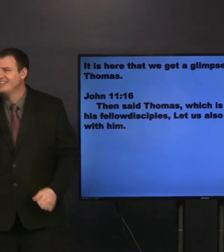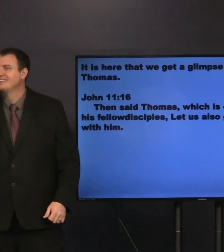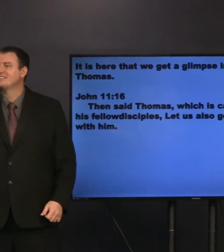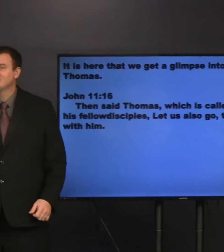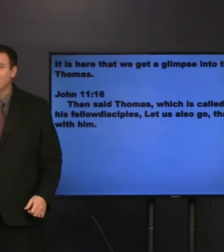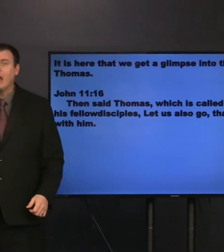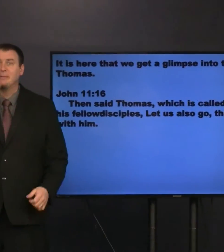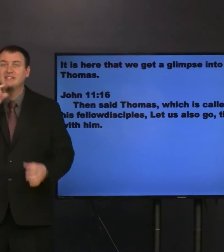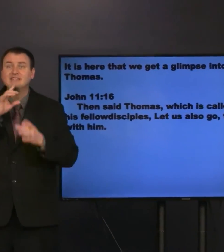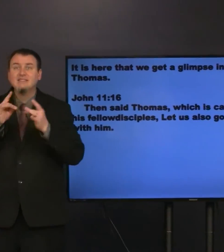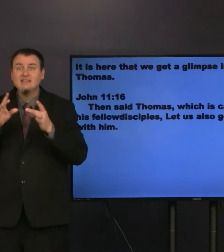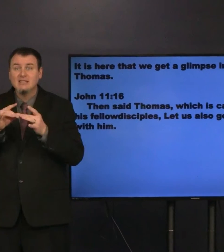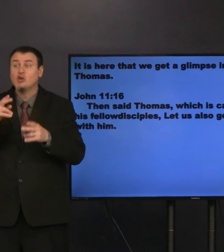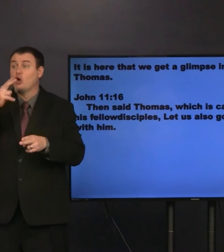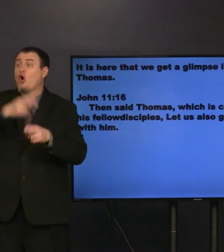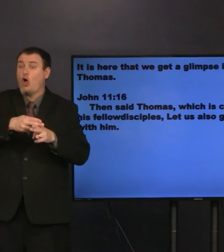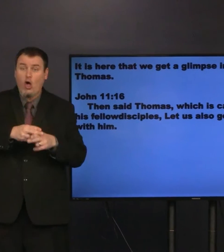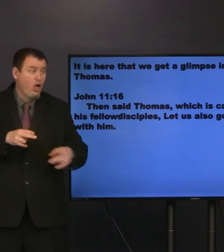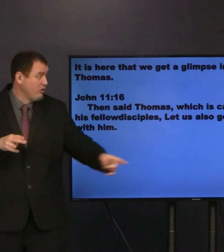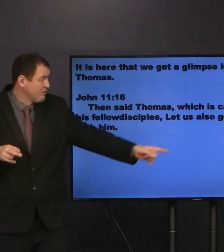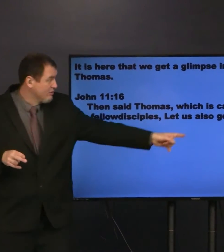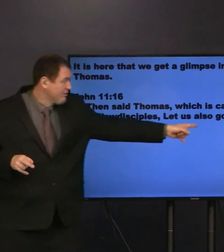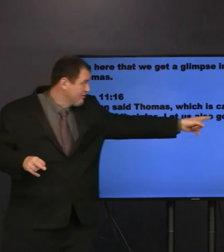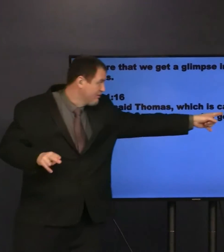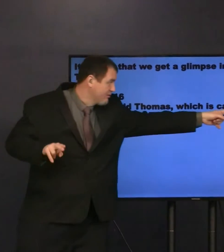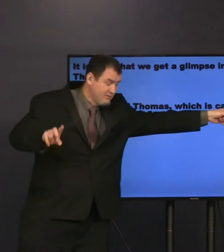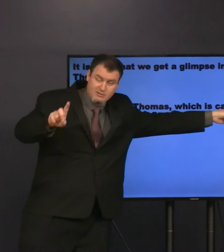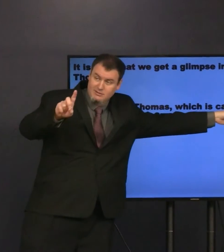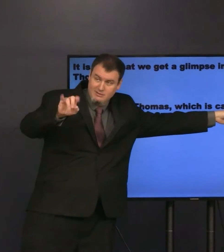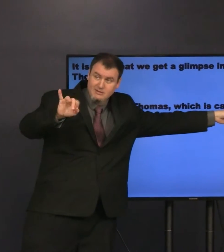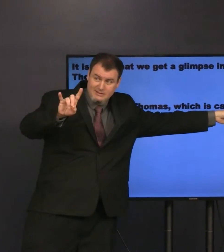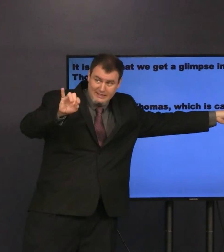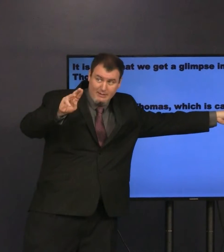I love this. Thomas, which is called Titimus,